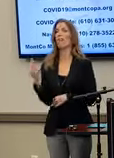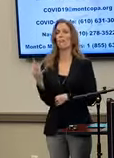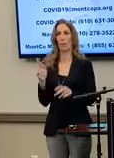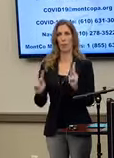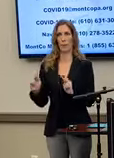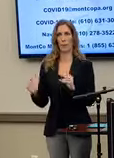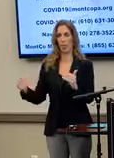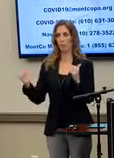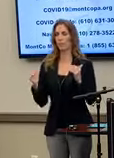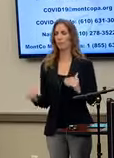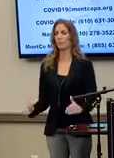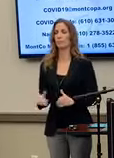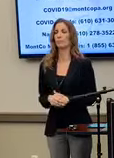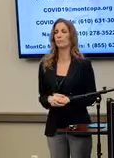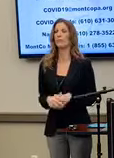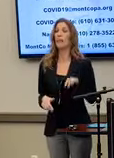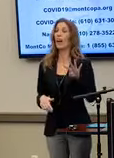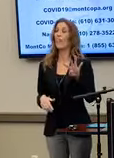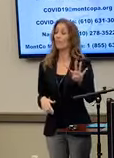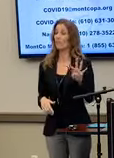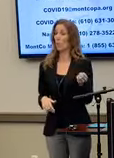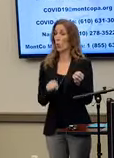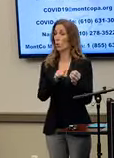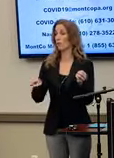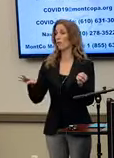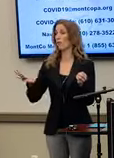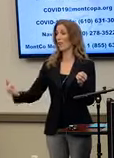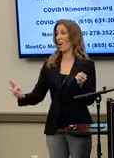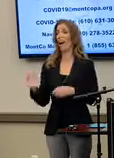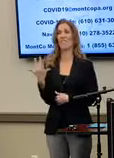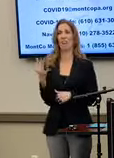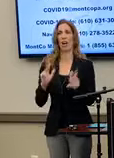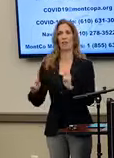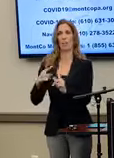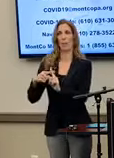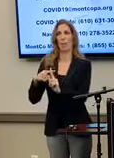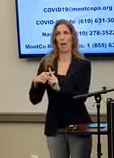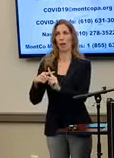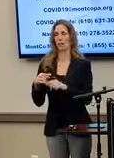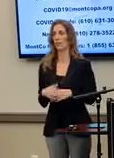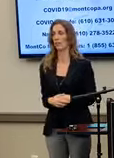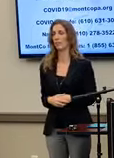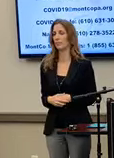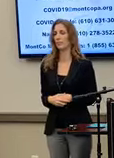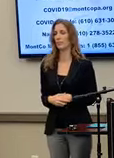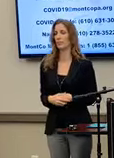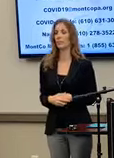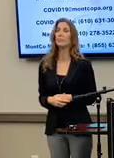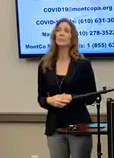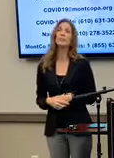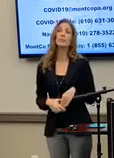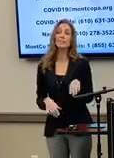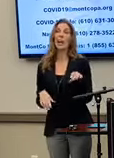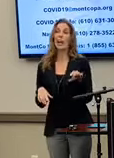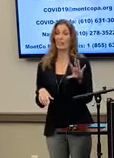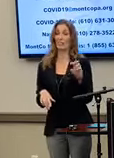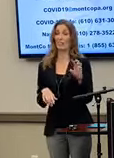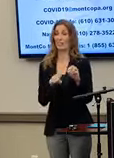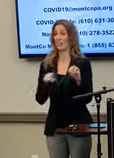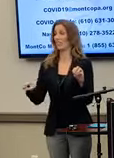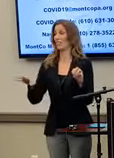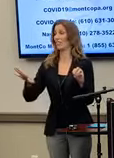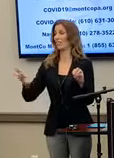and 39, five people between the ages of 40 and 49, six people